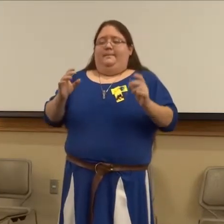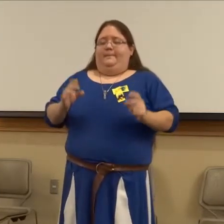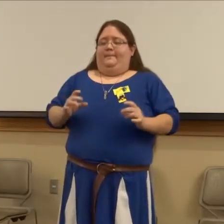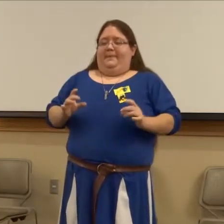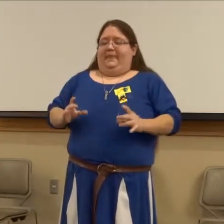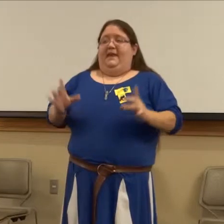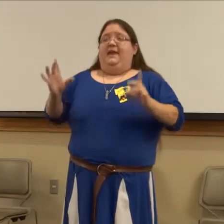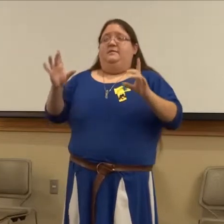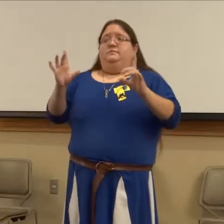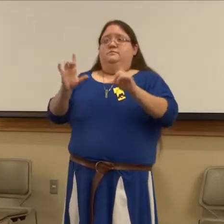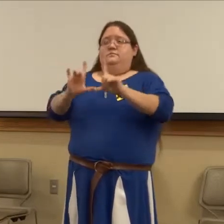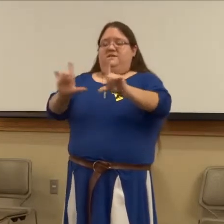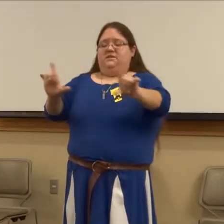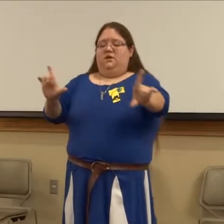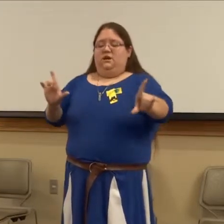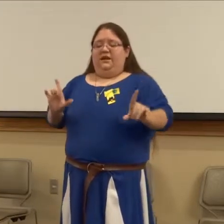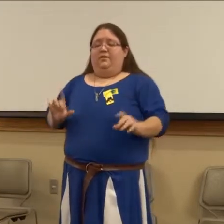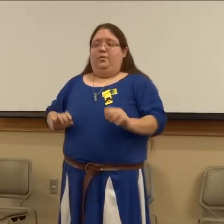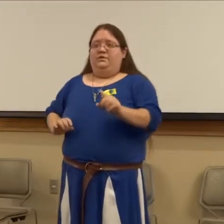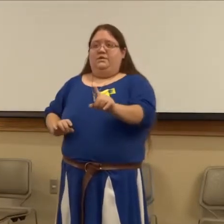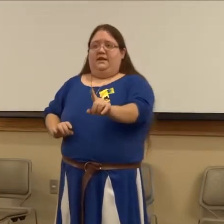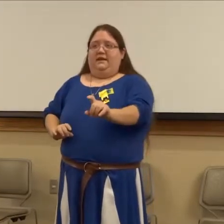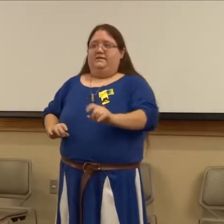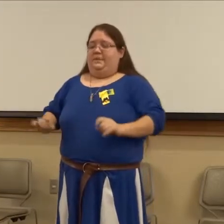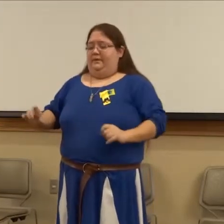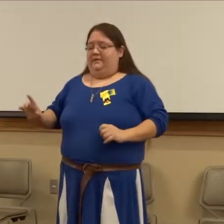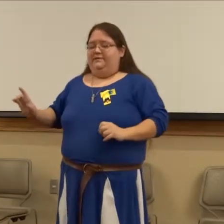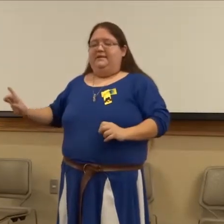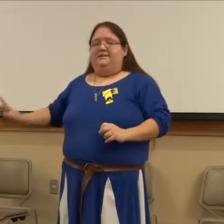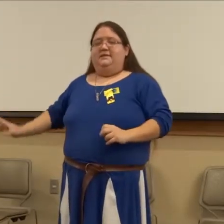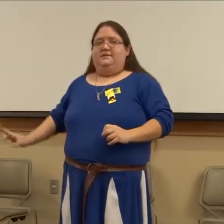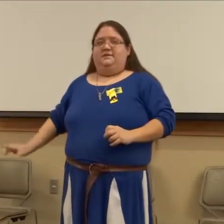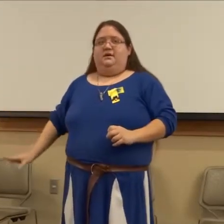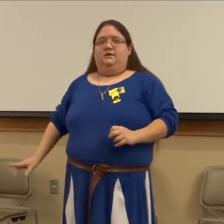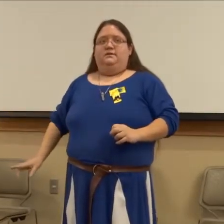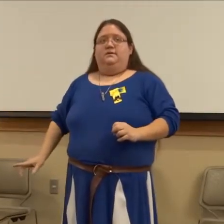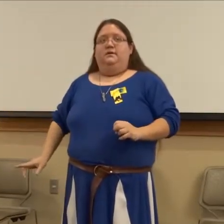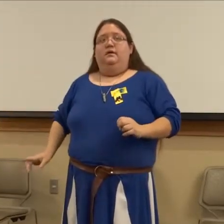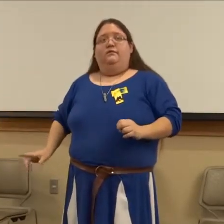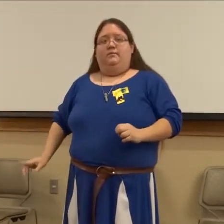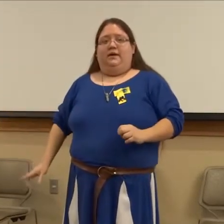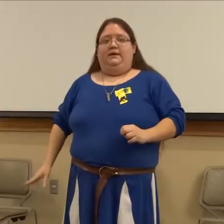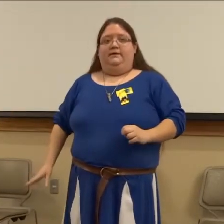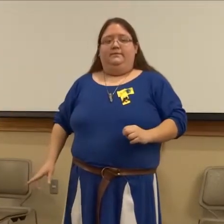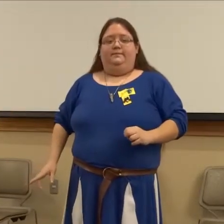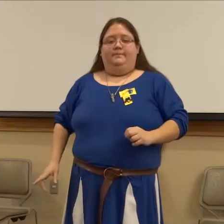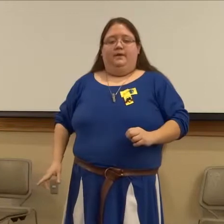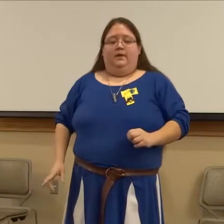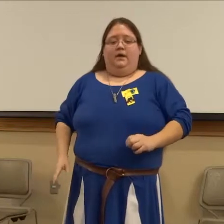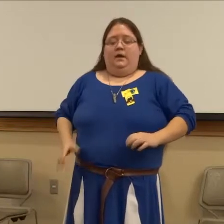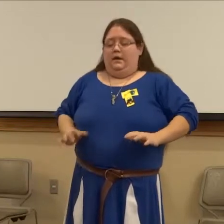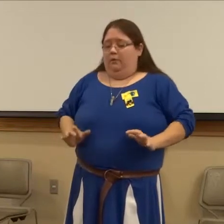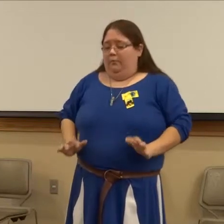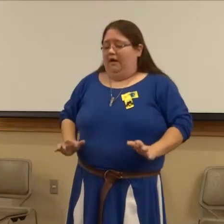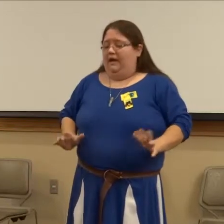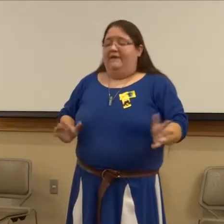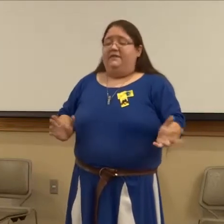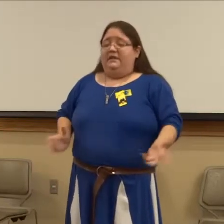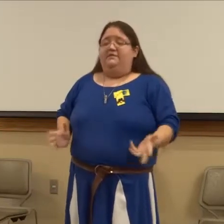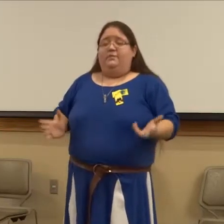But the king says not another word to that husband, but instead sends his guards for Maka. Now, Maka, having lived with